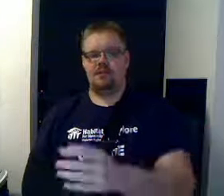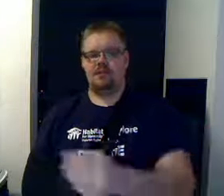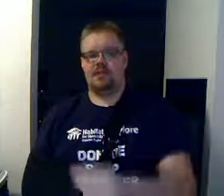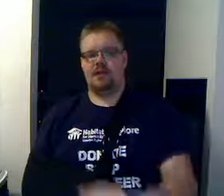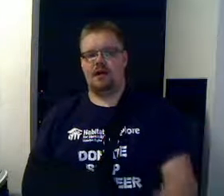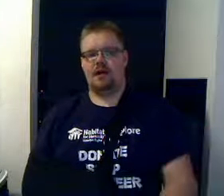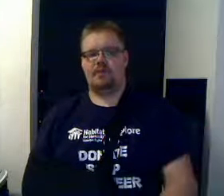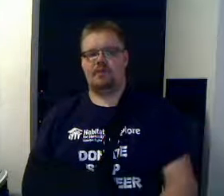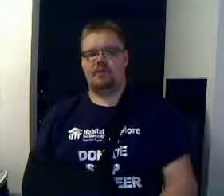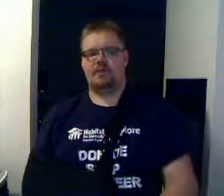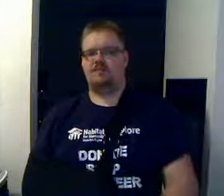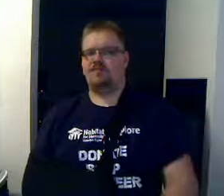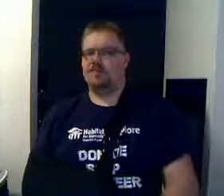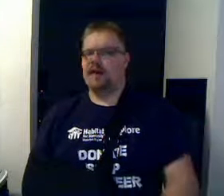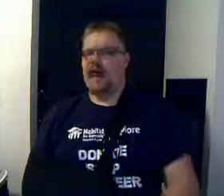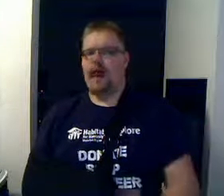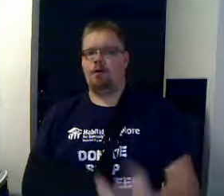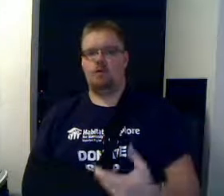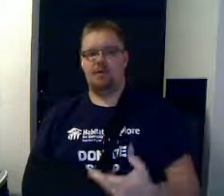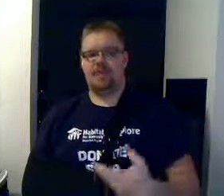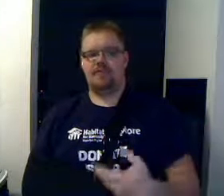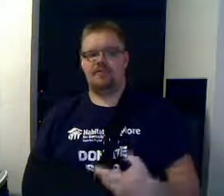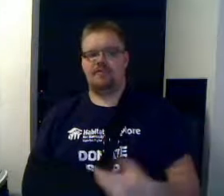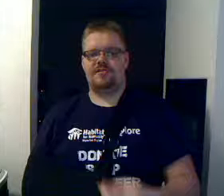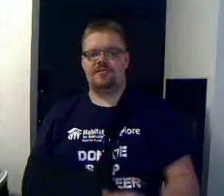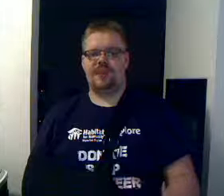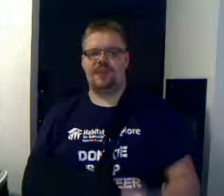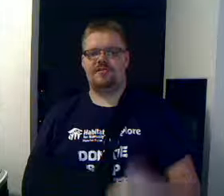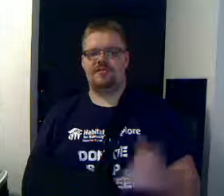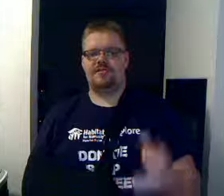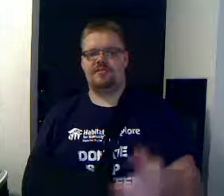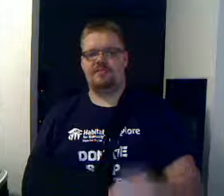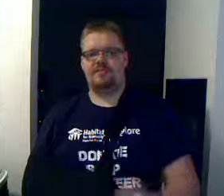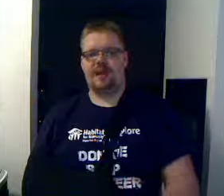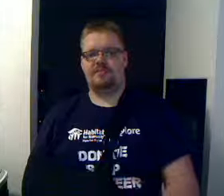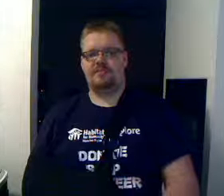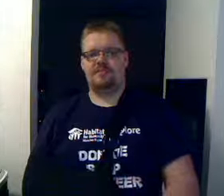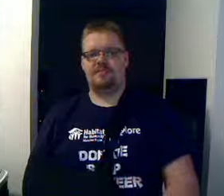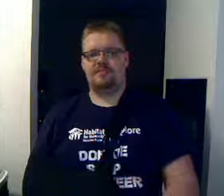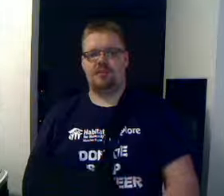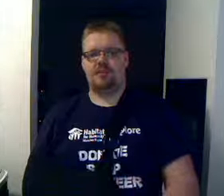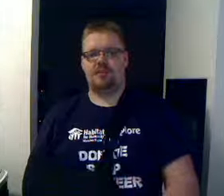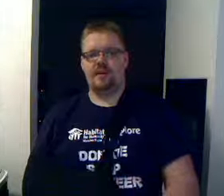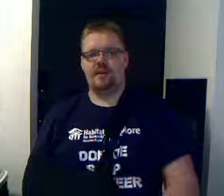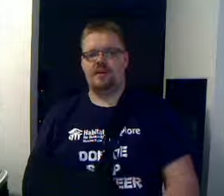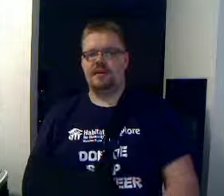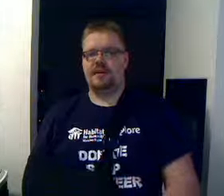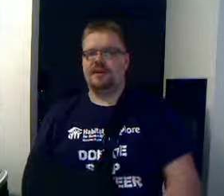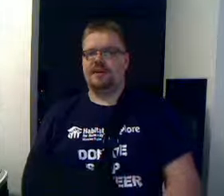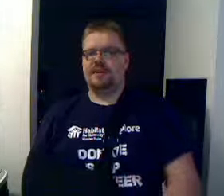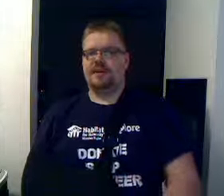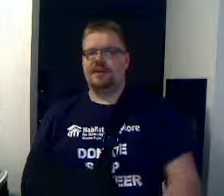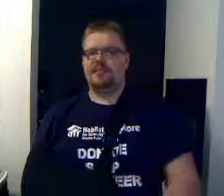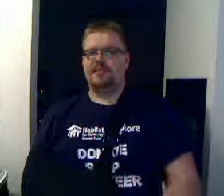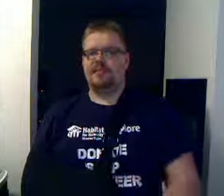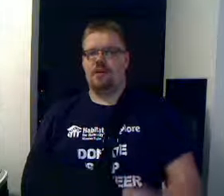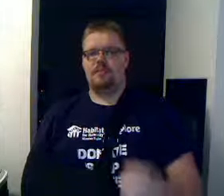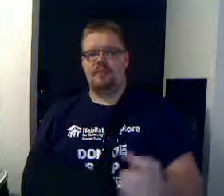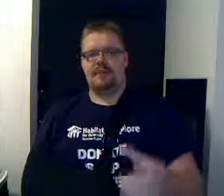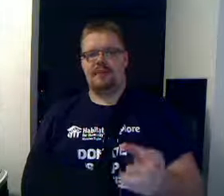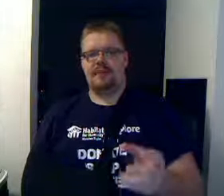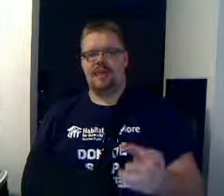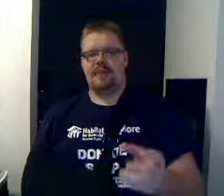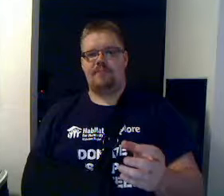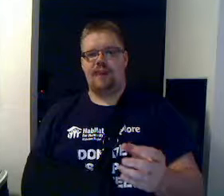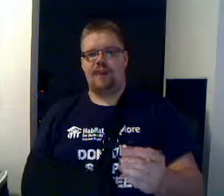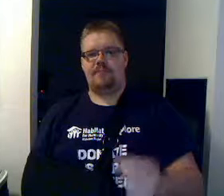through and talk about how we used it, give you some examples to work with. So our main campaign